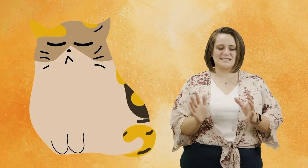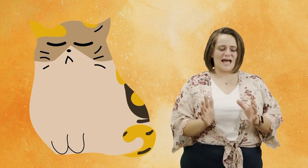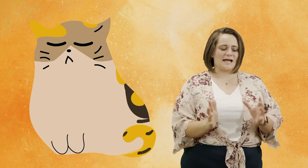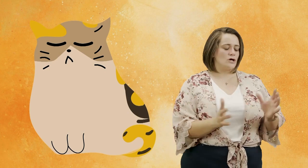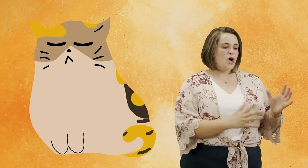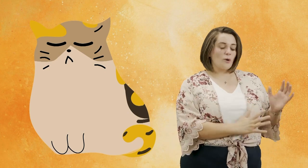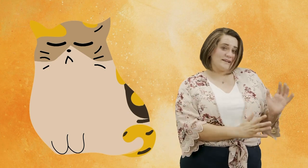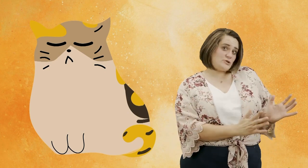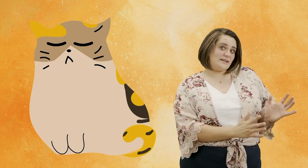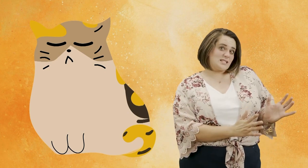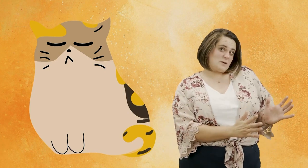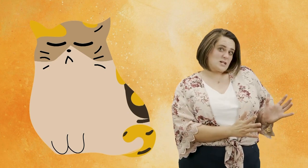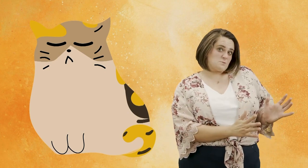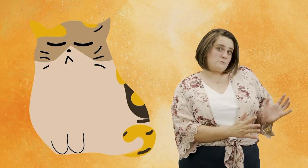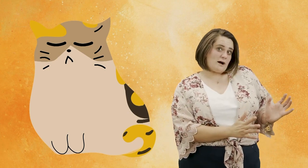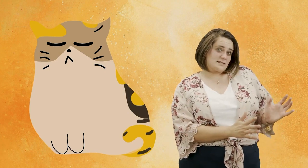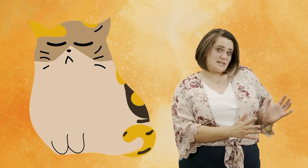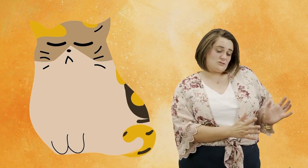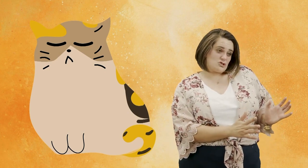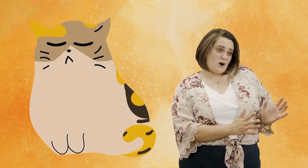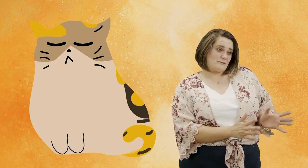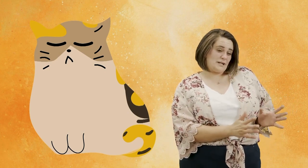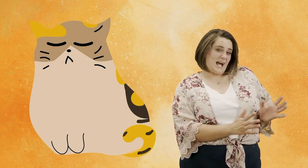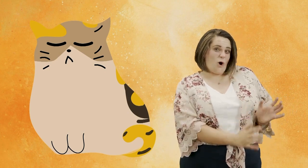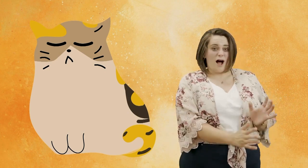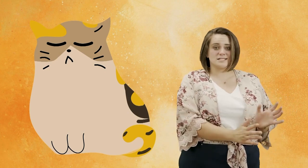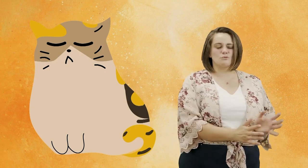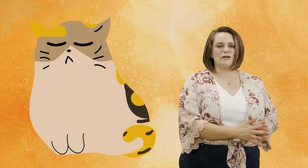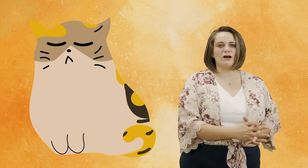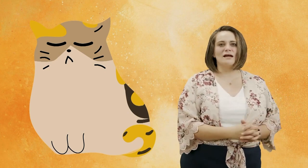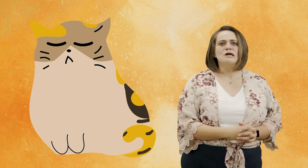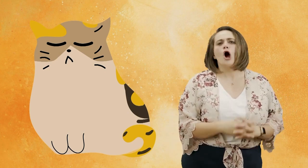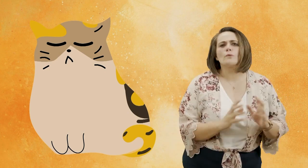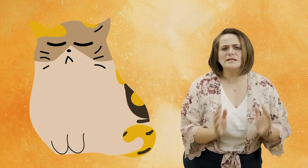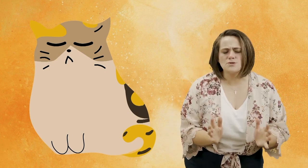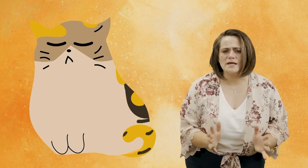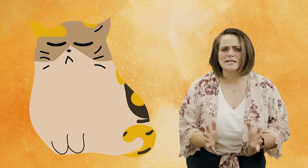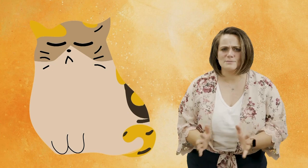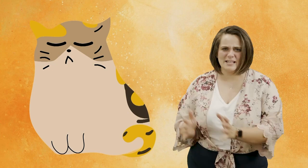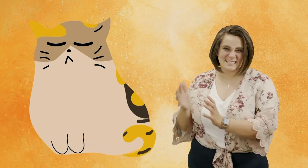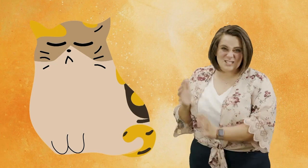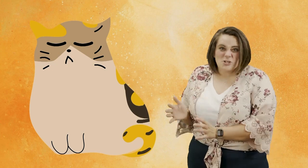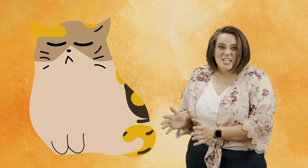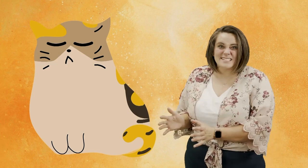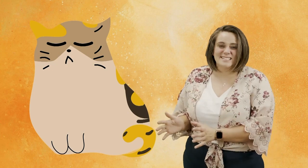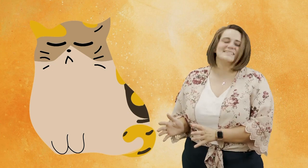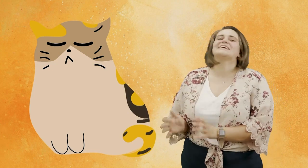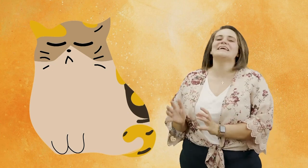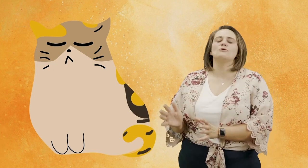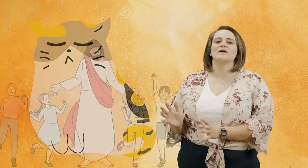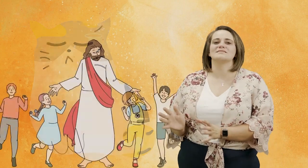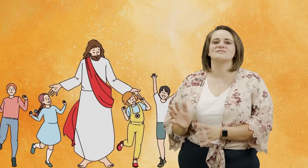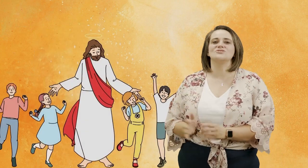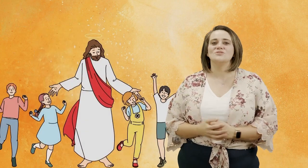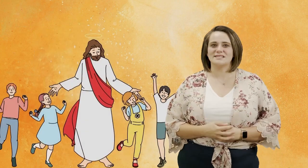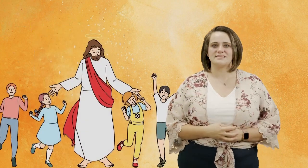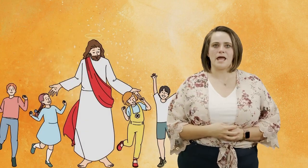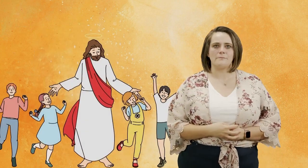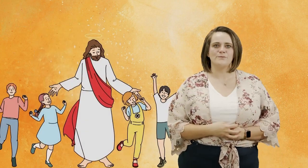decide are we doing this because we want to show everybody how awesome we are are we doing this because that's what jesus did and he wants us to do the same